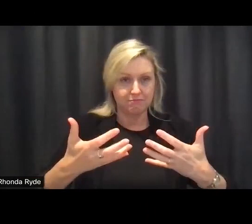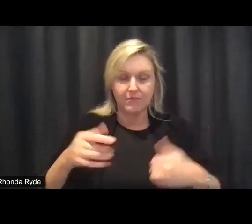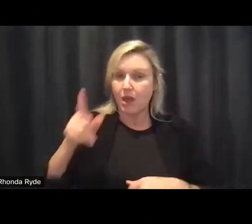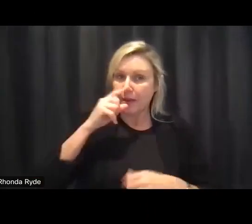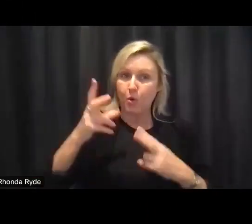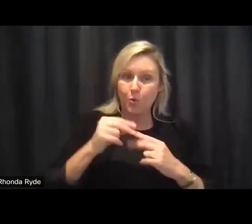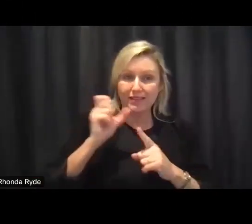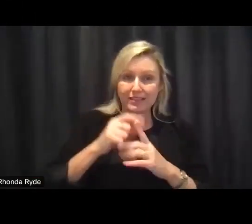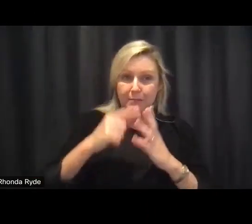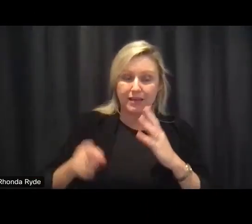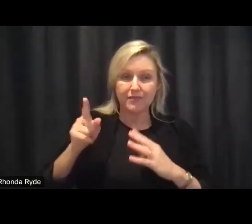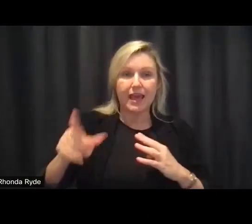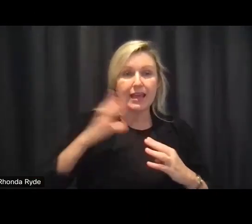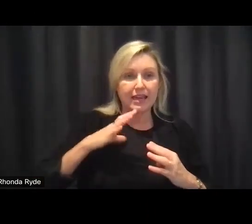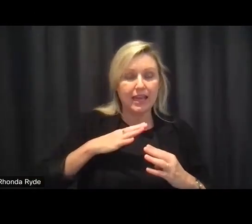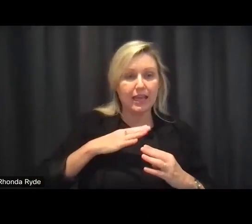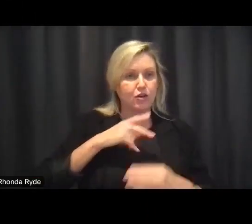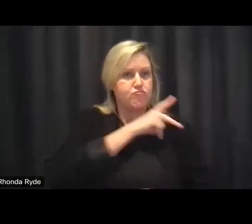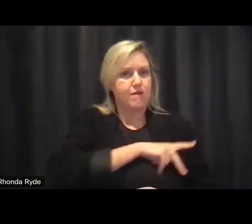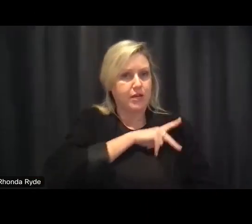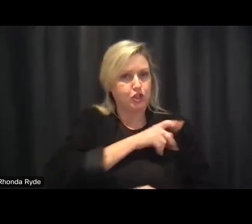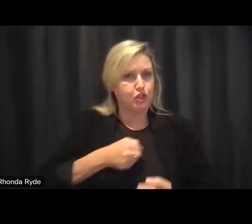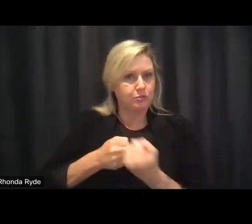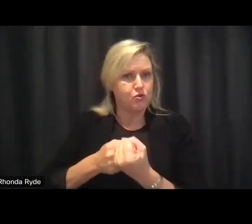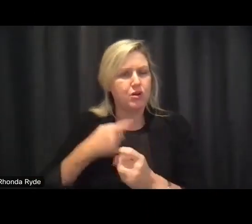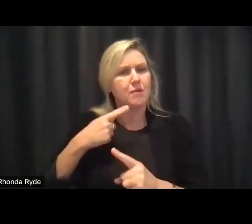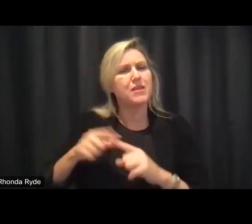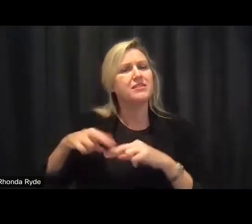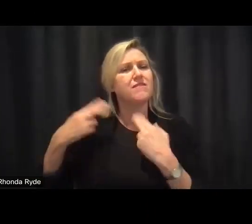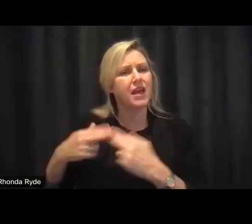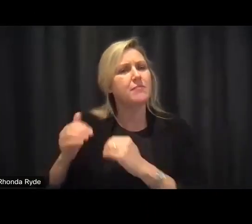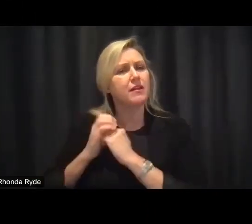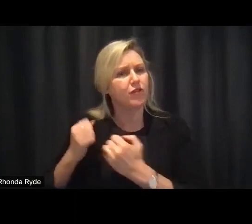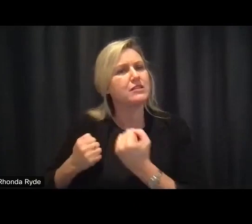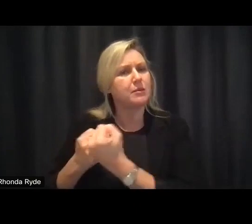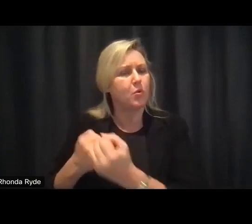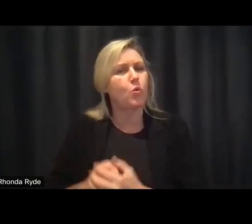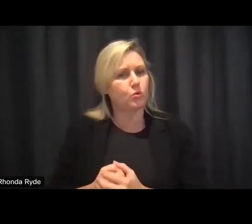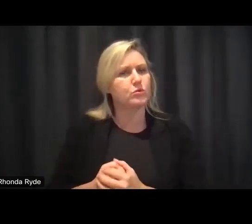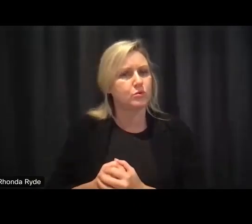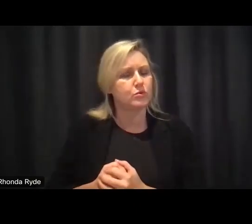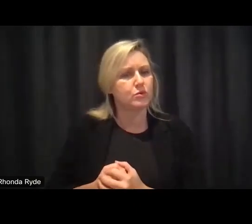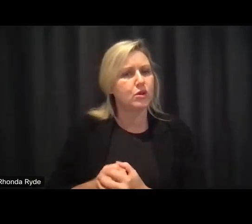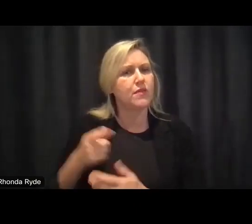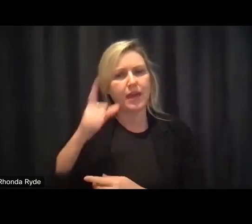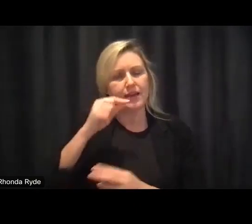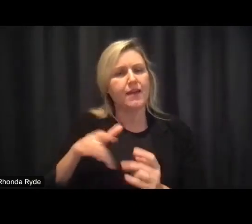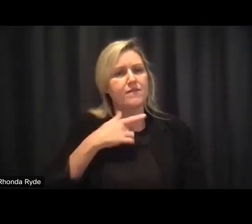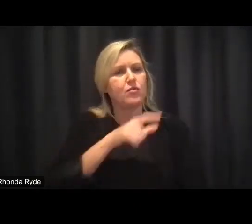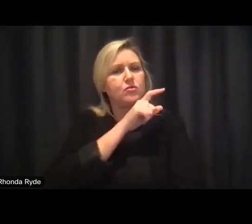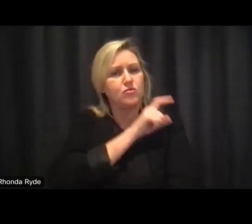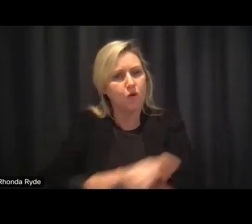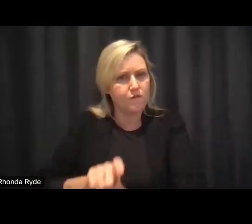um informal and formal supports to help them articulate a case to feel confident about having a conversation